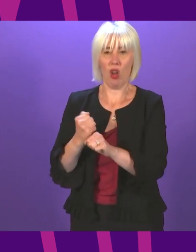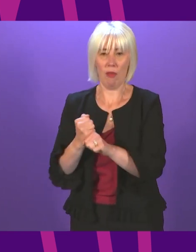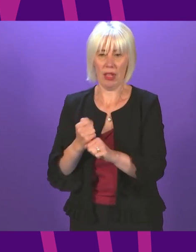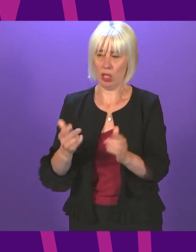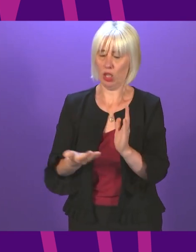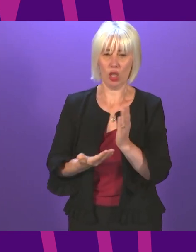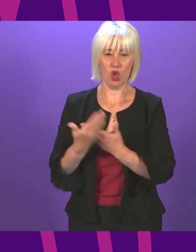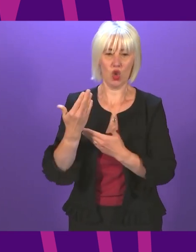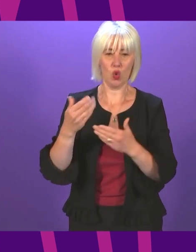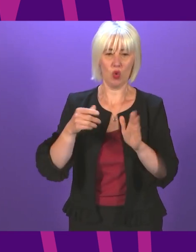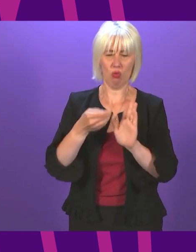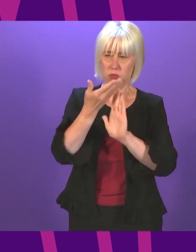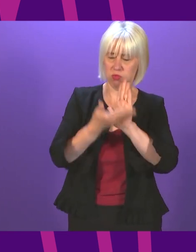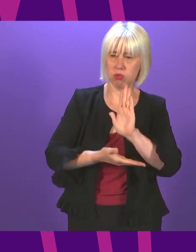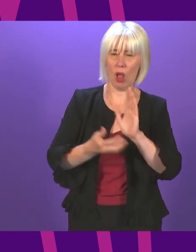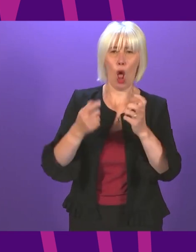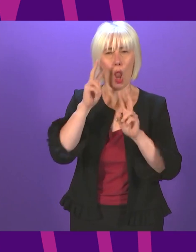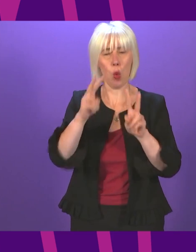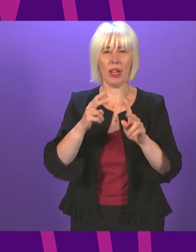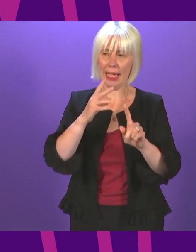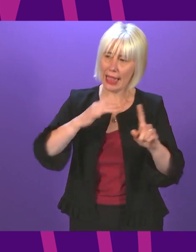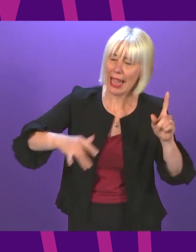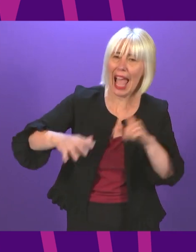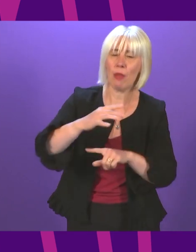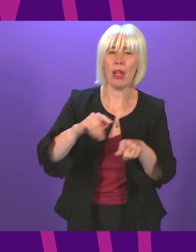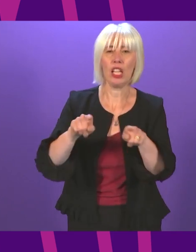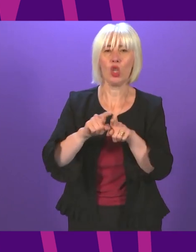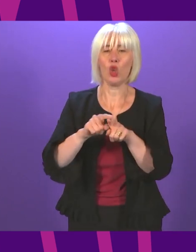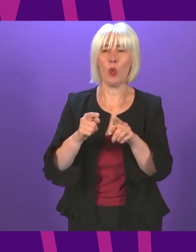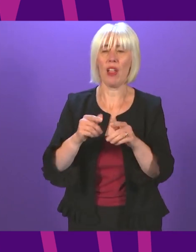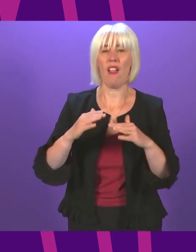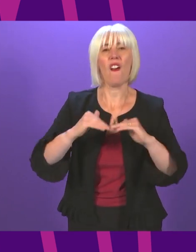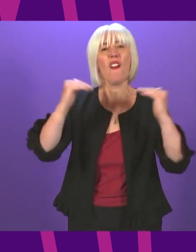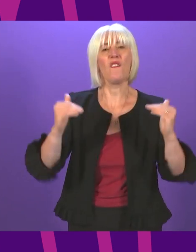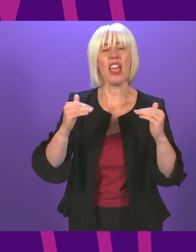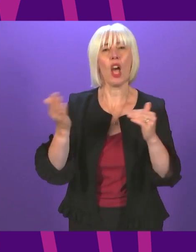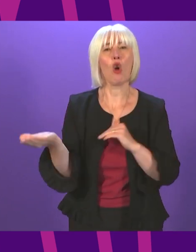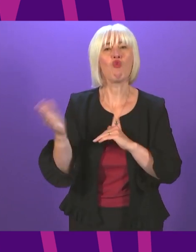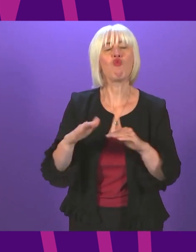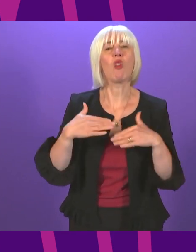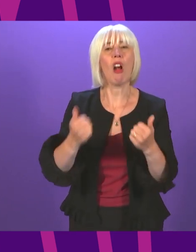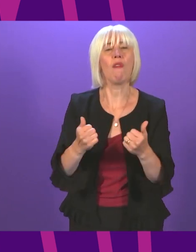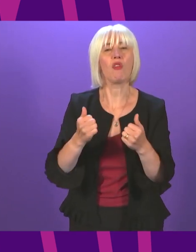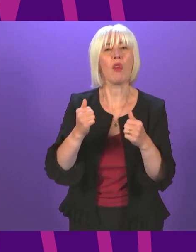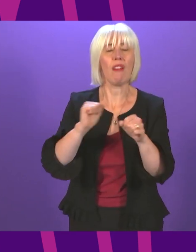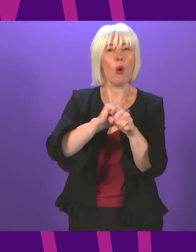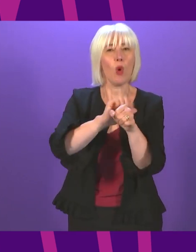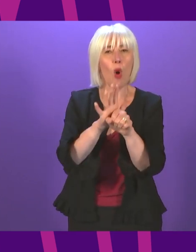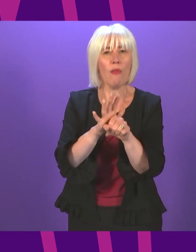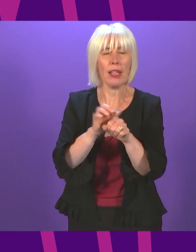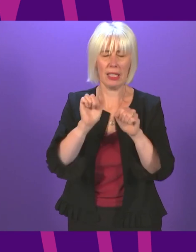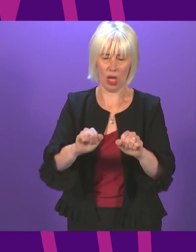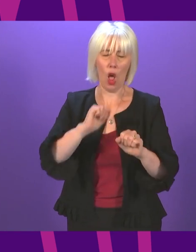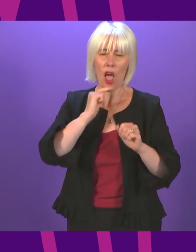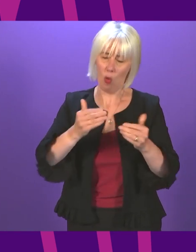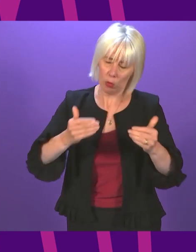to the code red for humanity on the climate while building a fair recovery from Covid the agreement has bold and far-reaching programme that